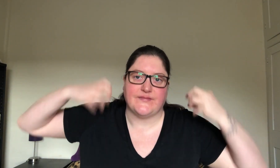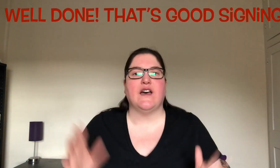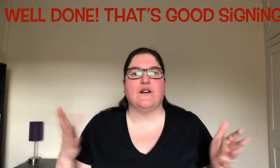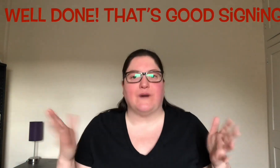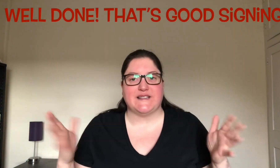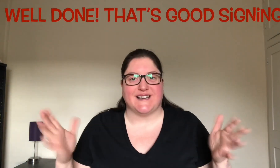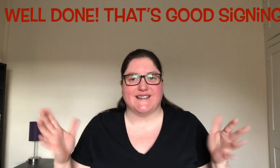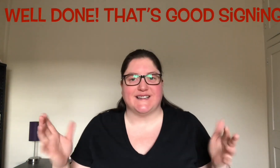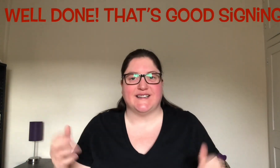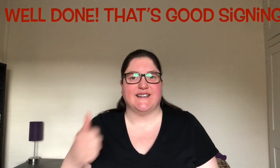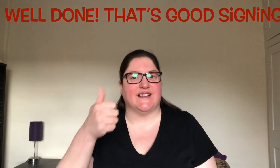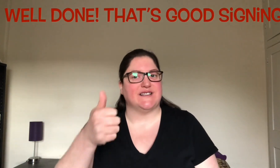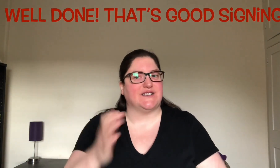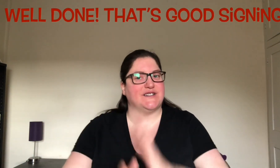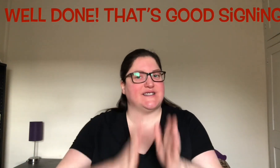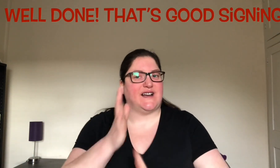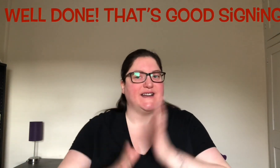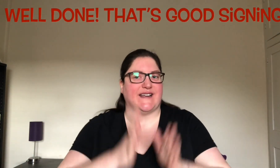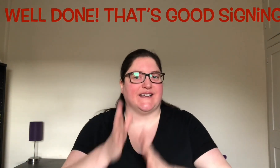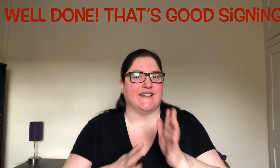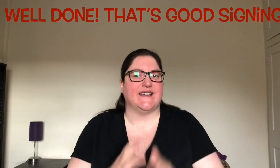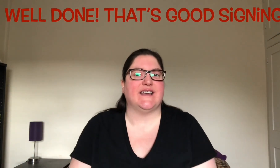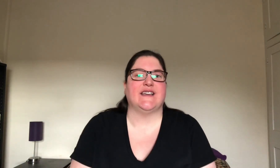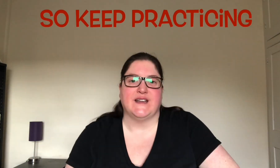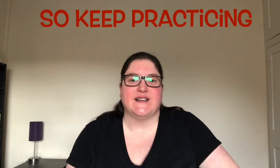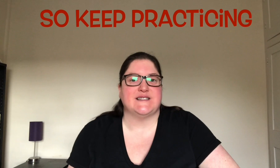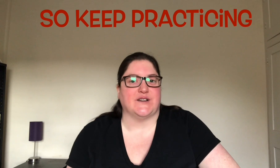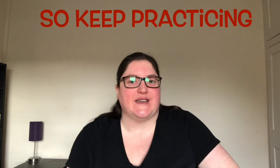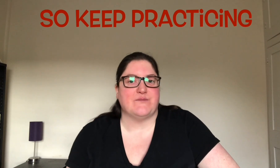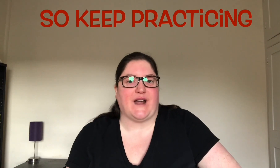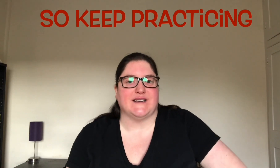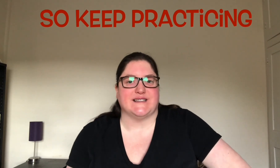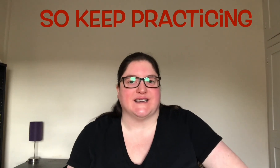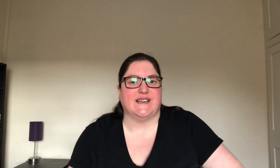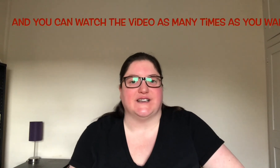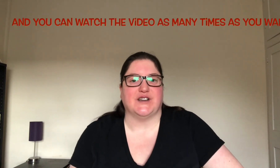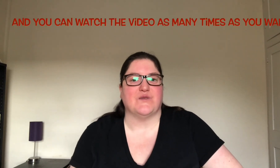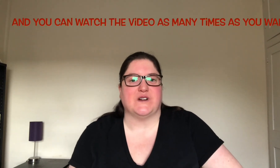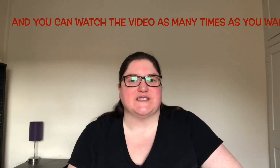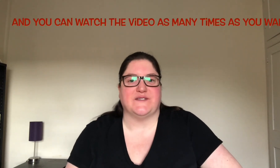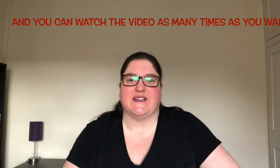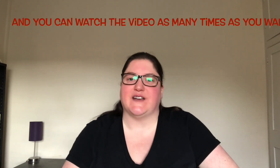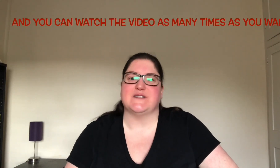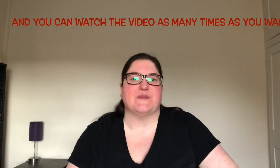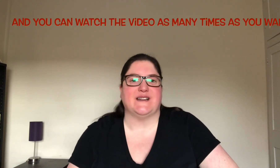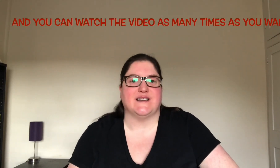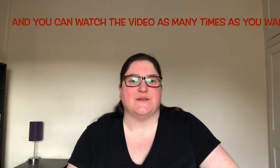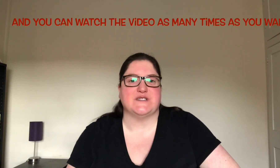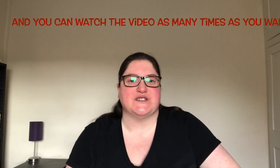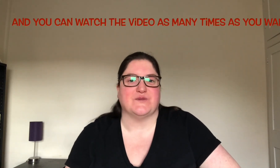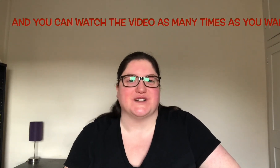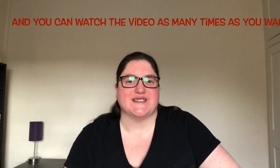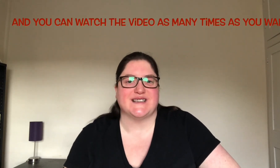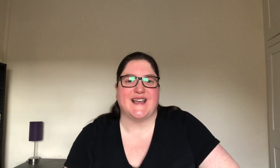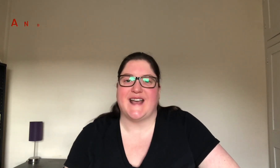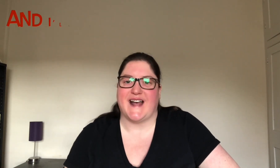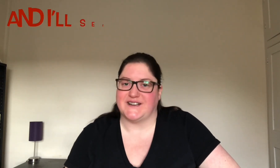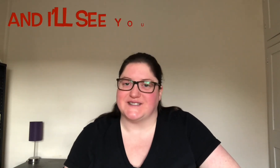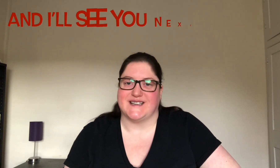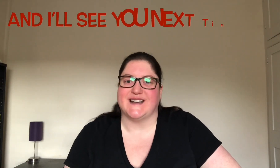Well done. That's good signing. So keep practicing and you can watch the video as many times as you want and I'll see you